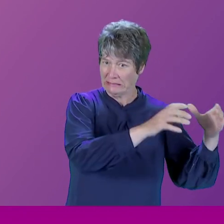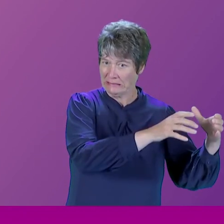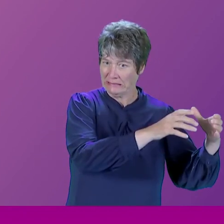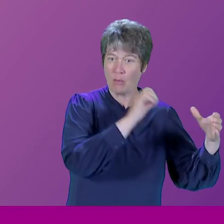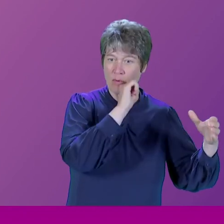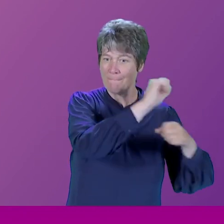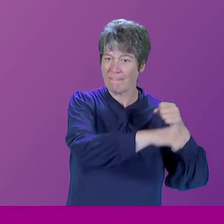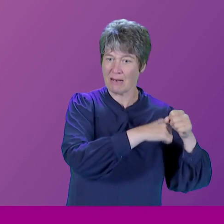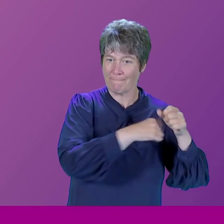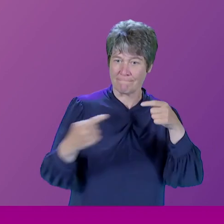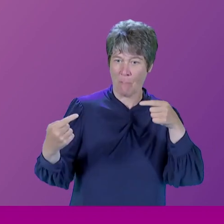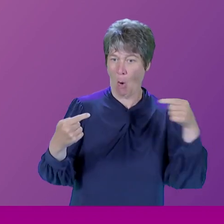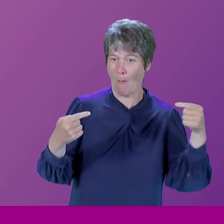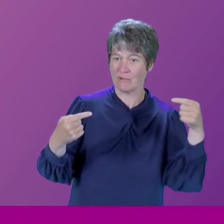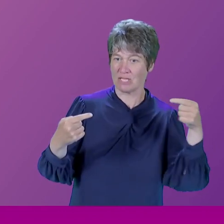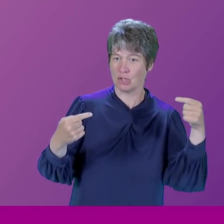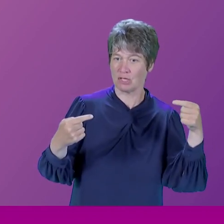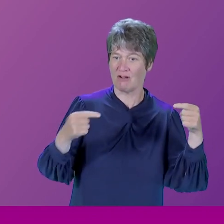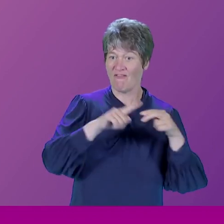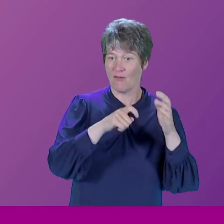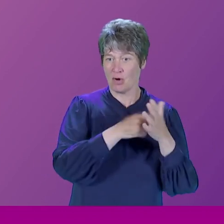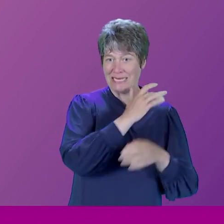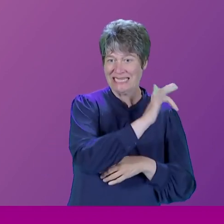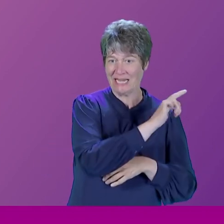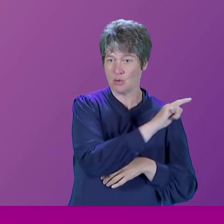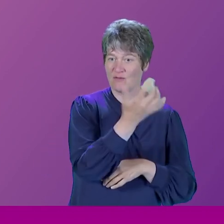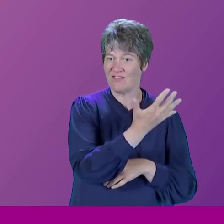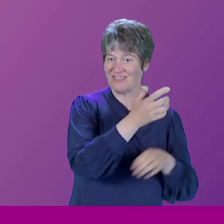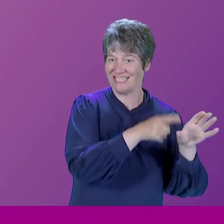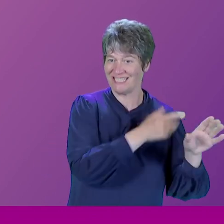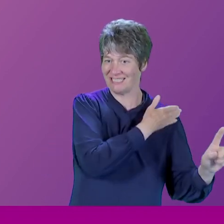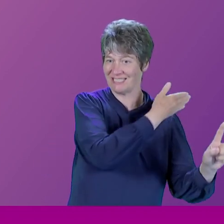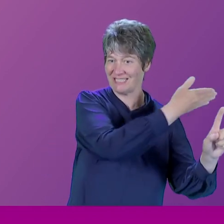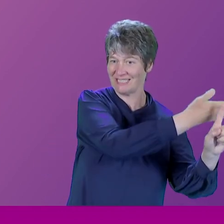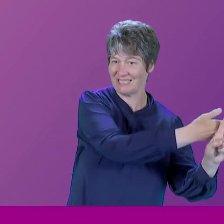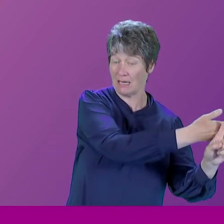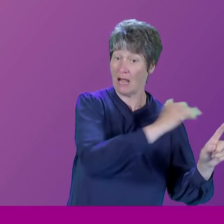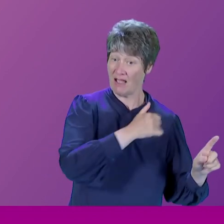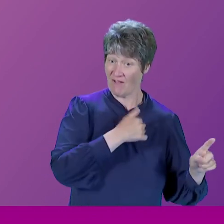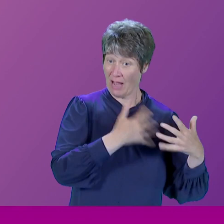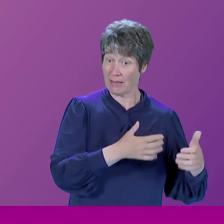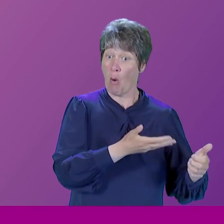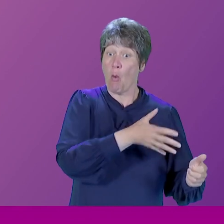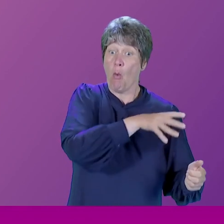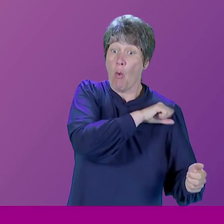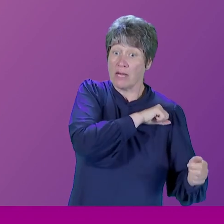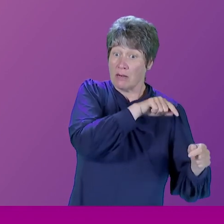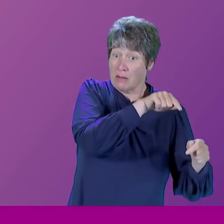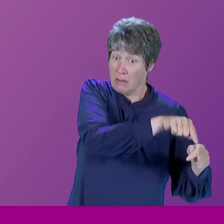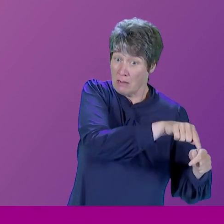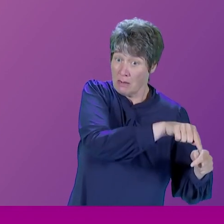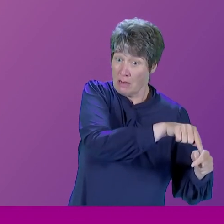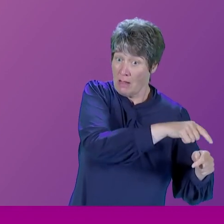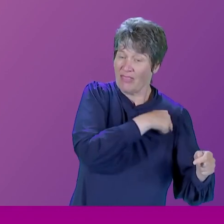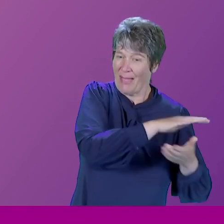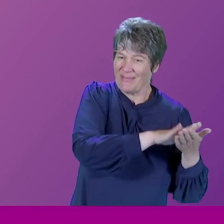which of course turned out to be true. It was highly predictable. And so, had I won my seat, I would have been expected to